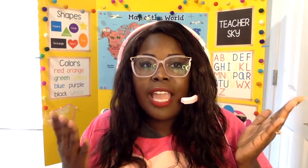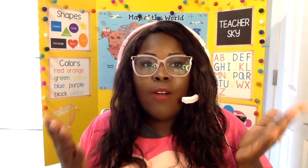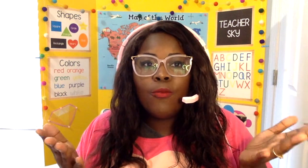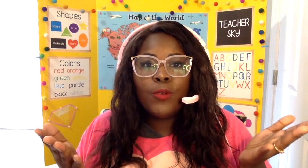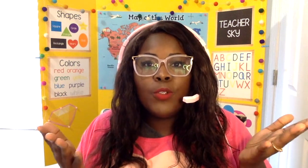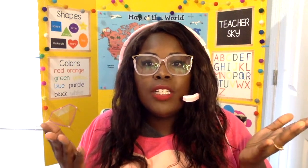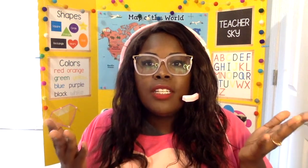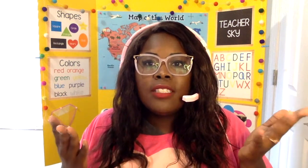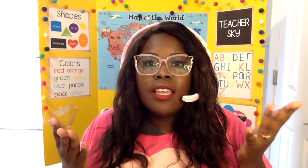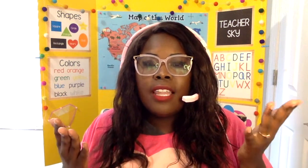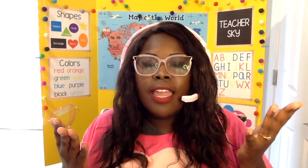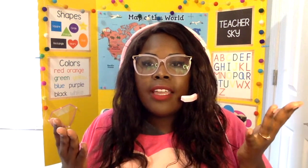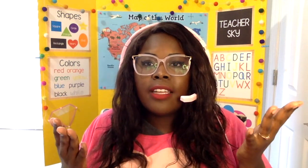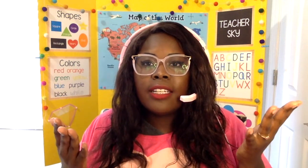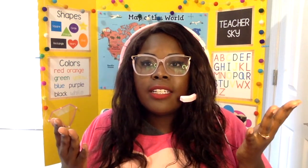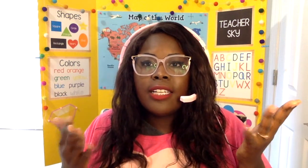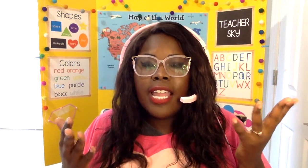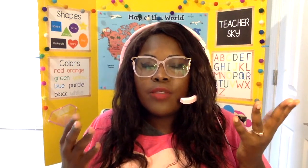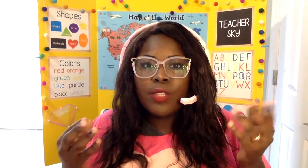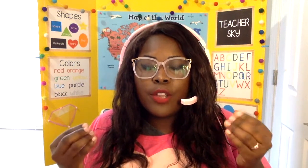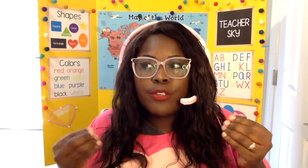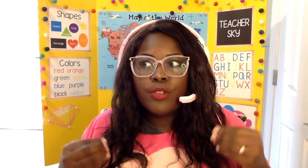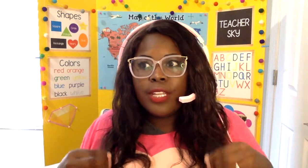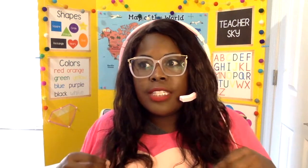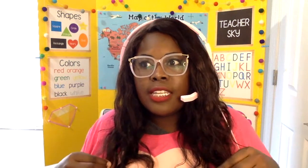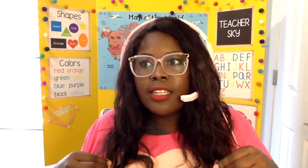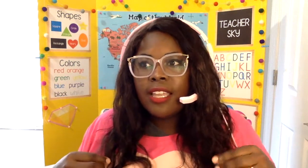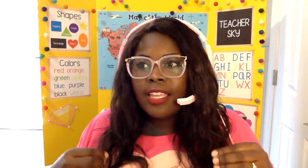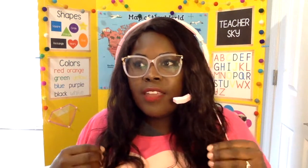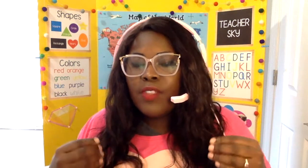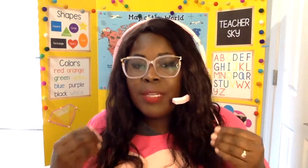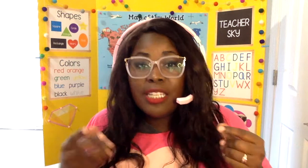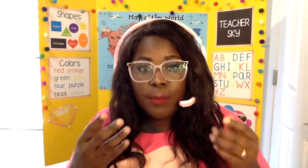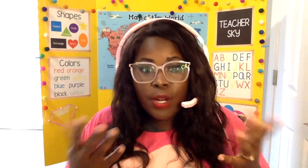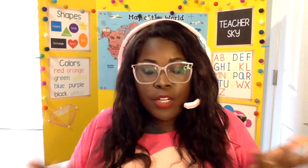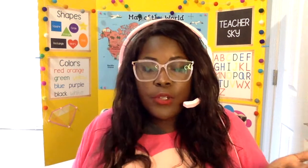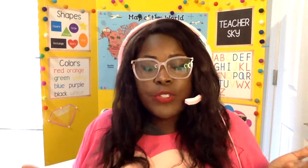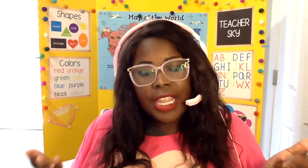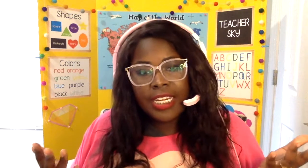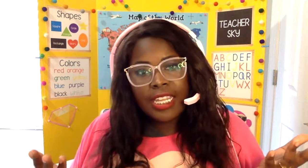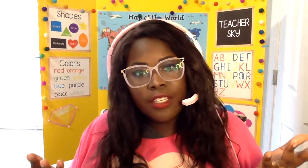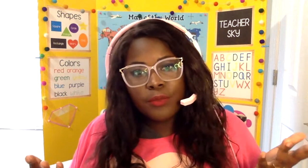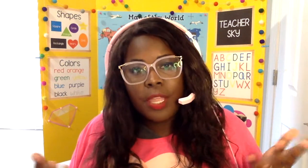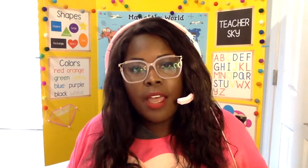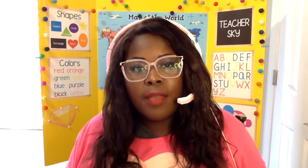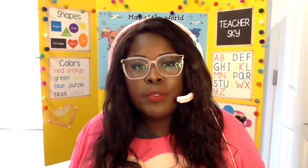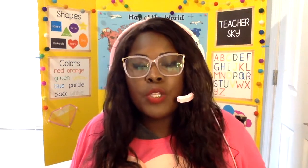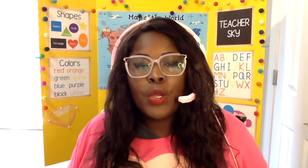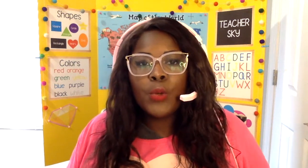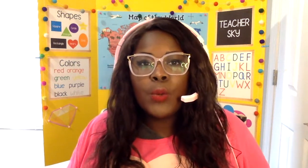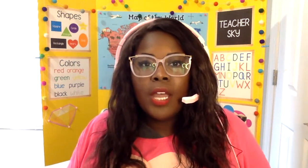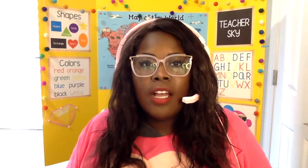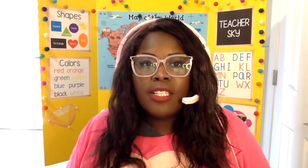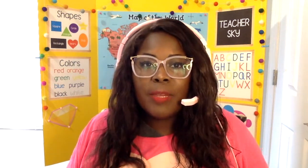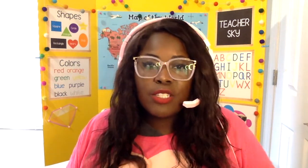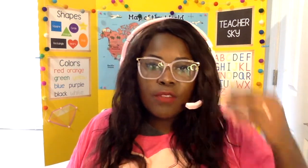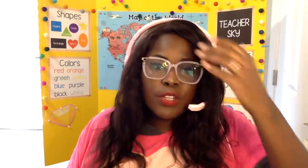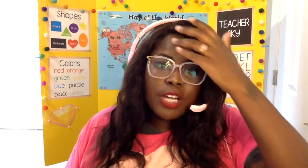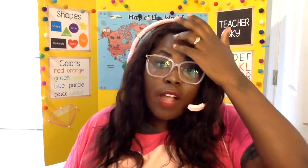helpful to like connect with your students and give them a deeper understanding um so especially if they're not